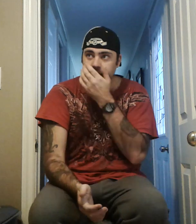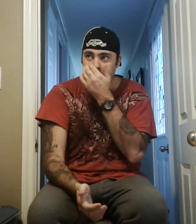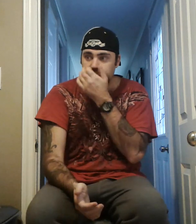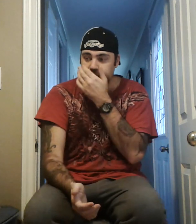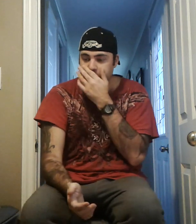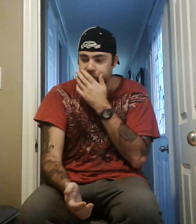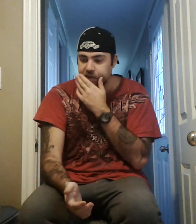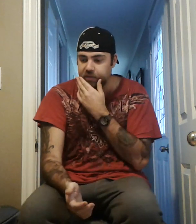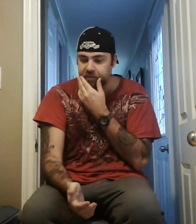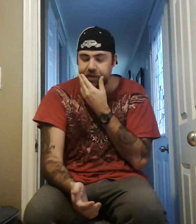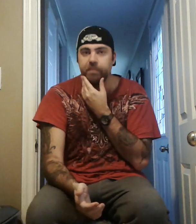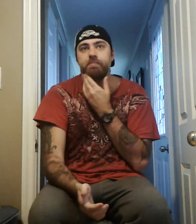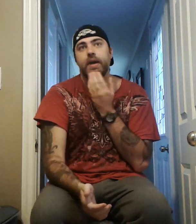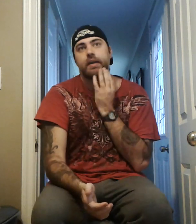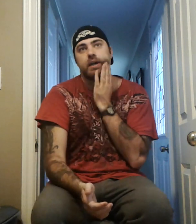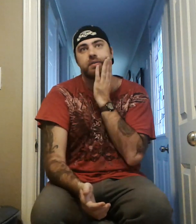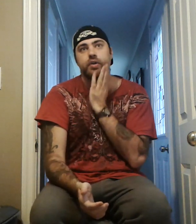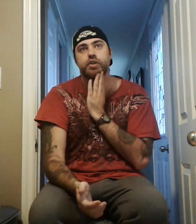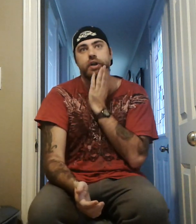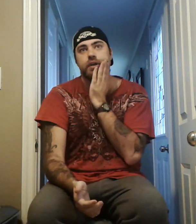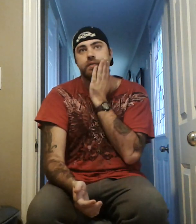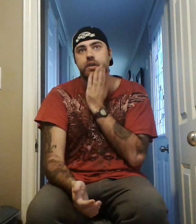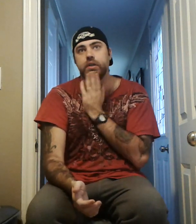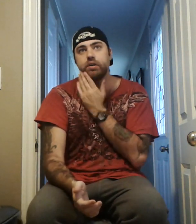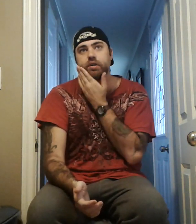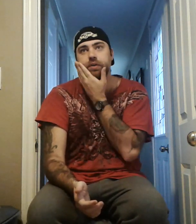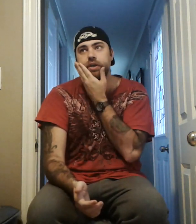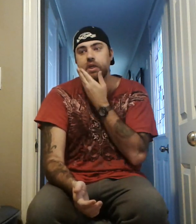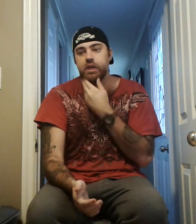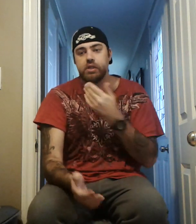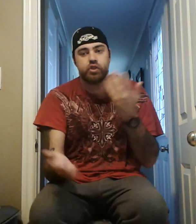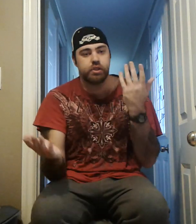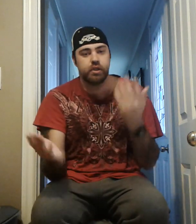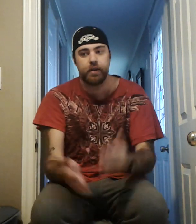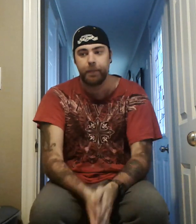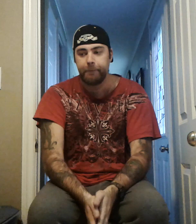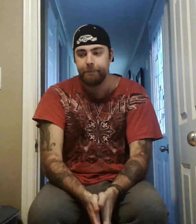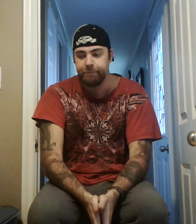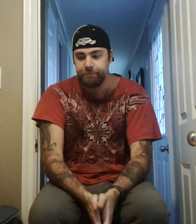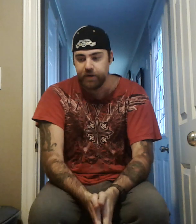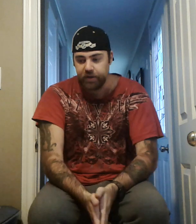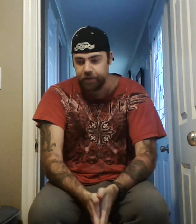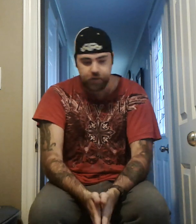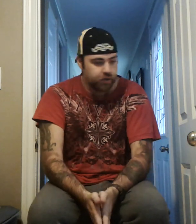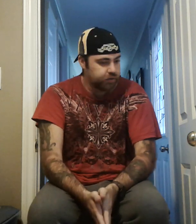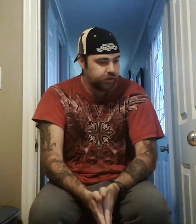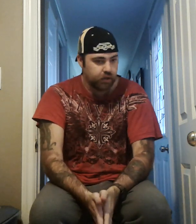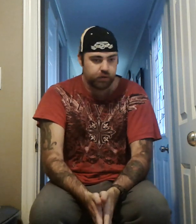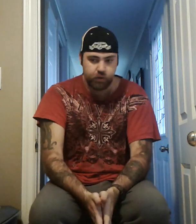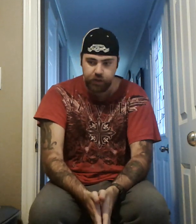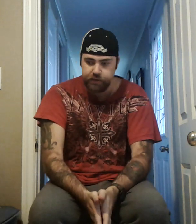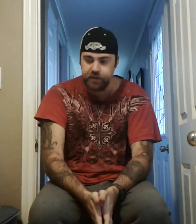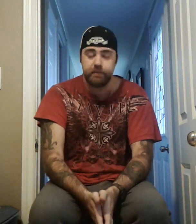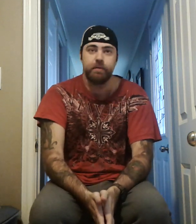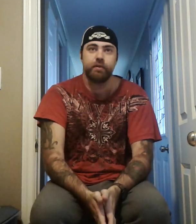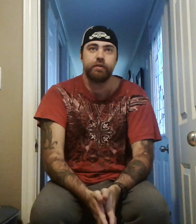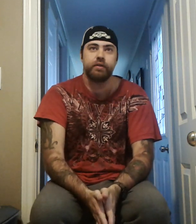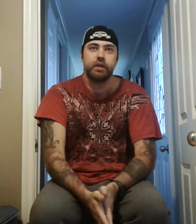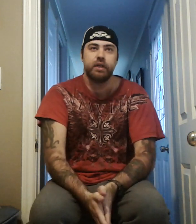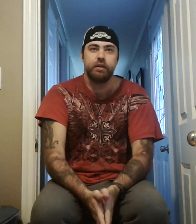you know, some wrestlers come back out of retirement, you know what mean, and, but, um, now, you know, crazy, been wrestling in the